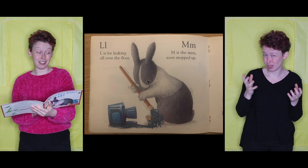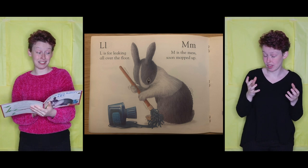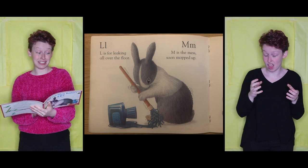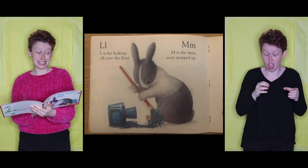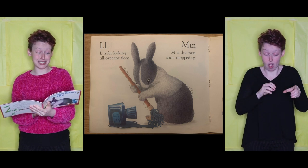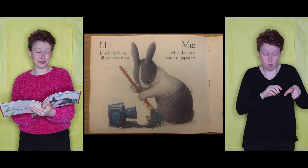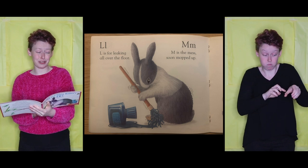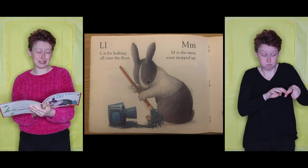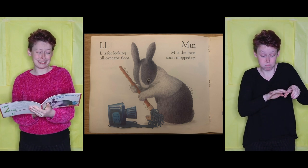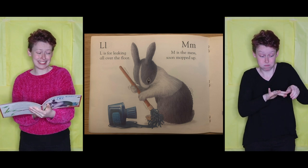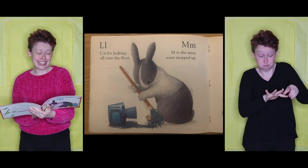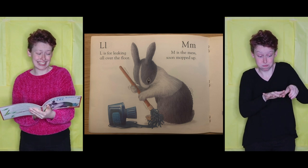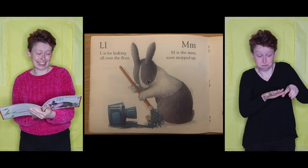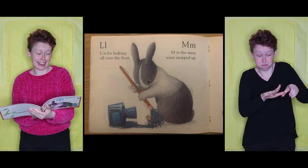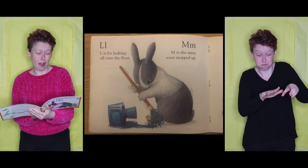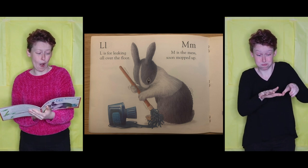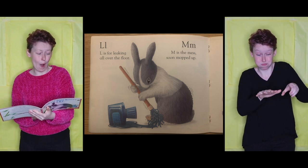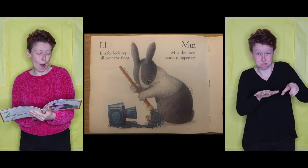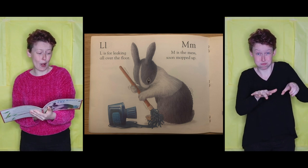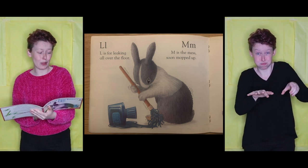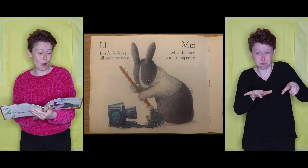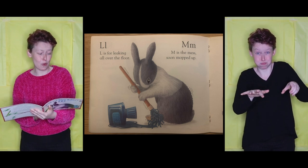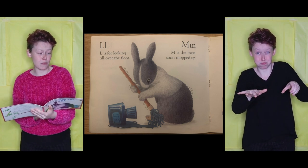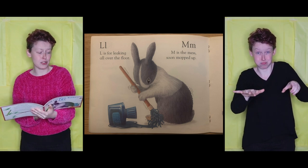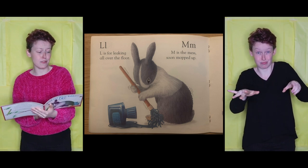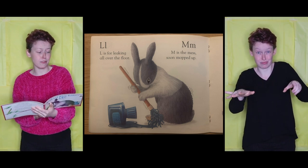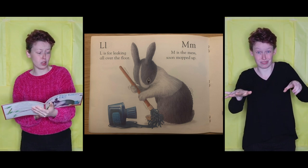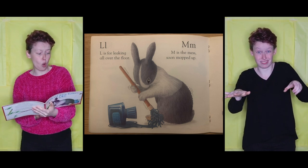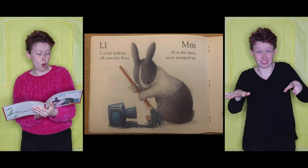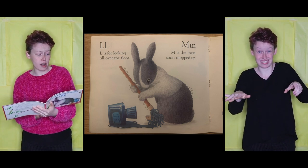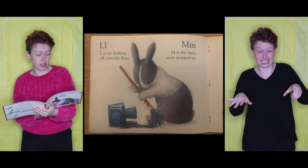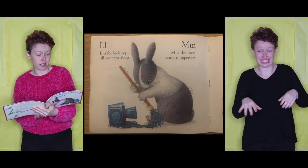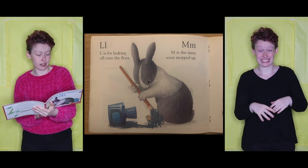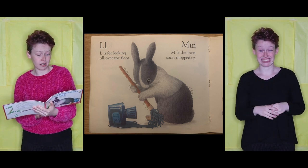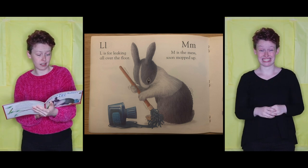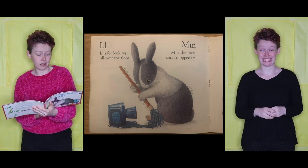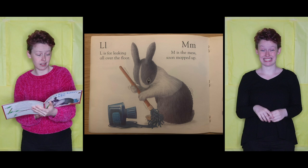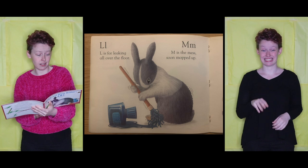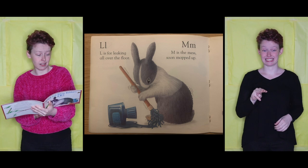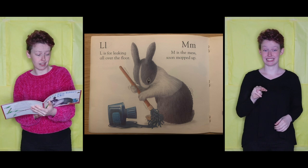L is for Leaking all over the floor.